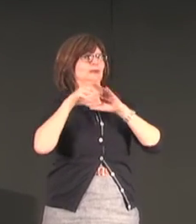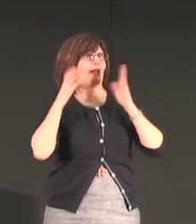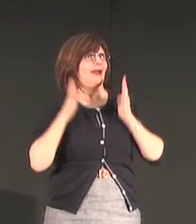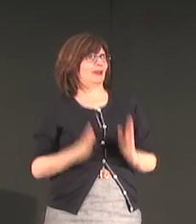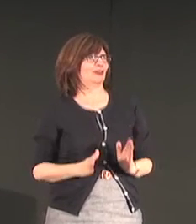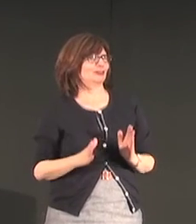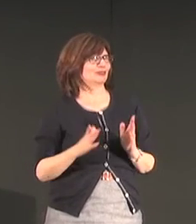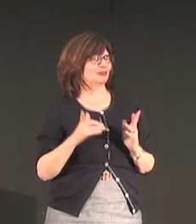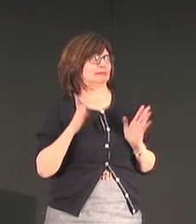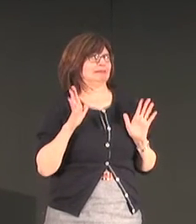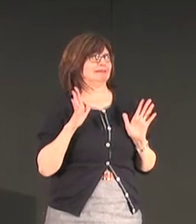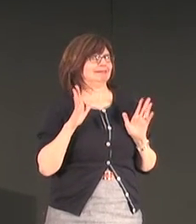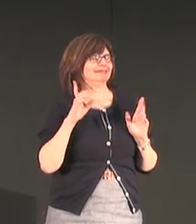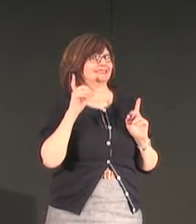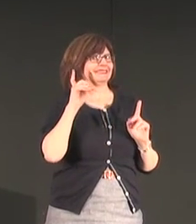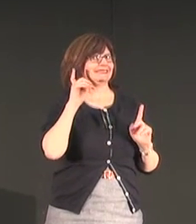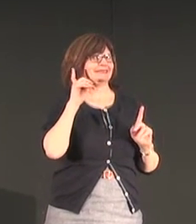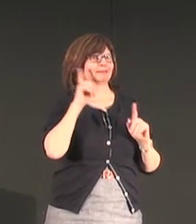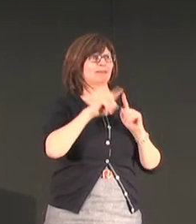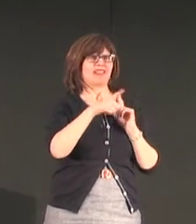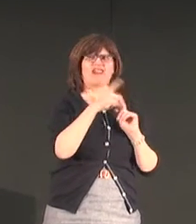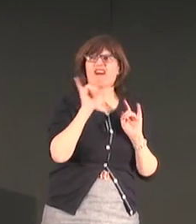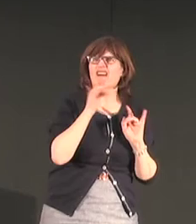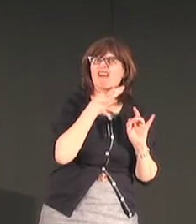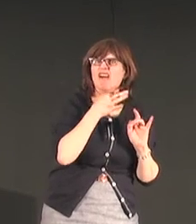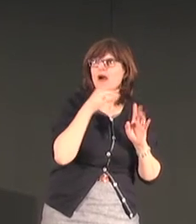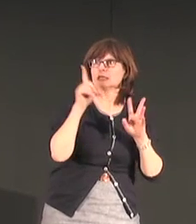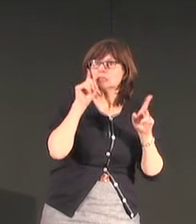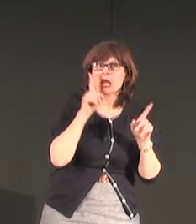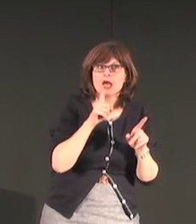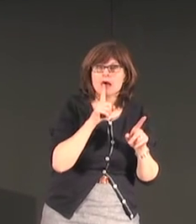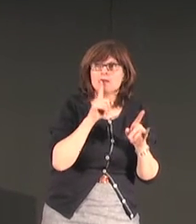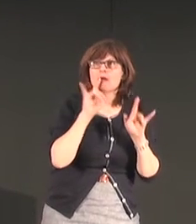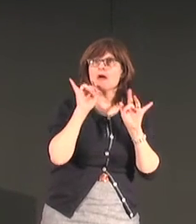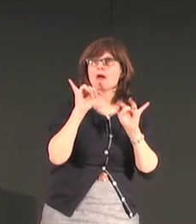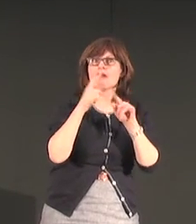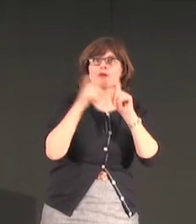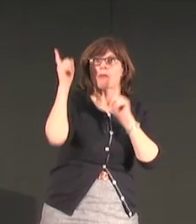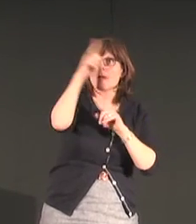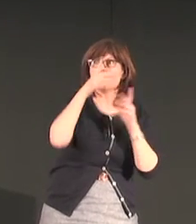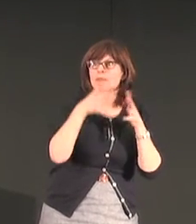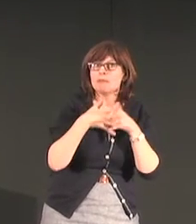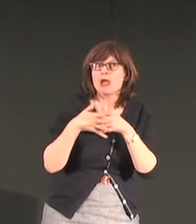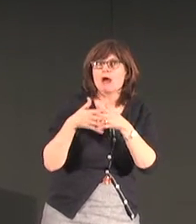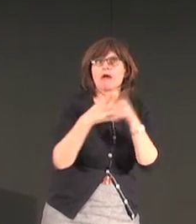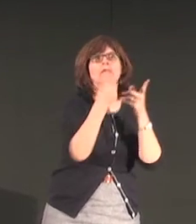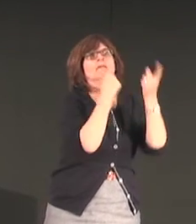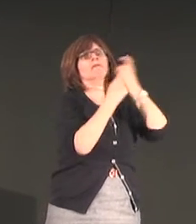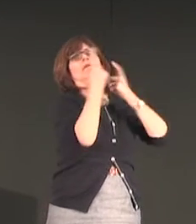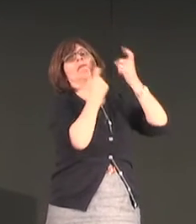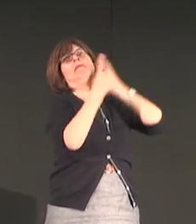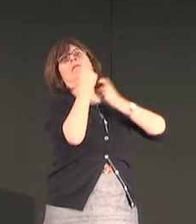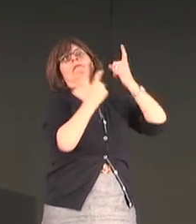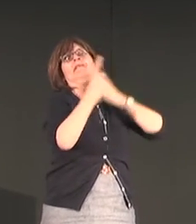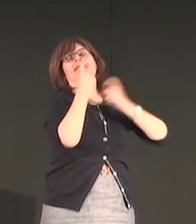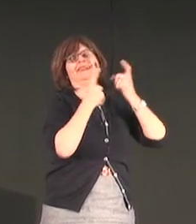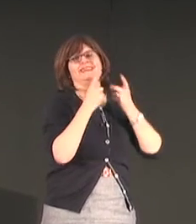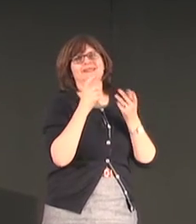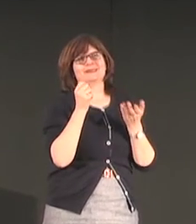there we tend to attract a lot of attention because we're outsiders but they're also very curious because they know we're deaf and then they want to ask us